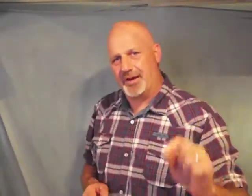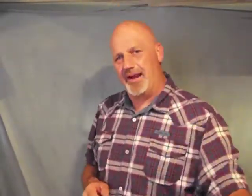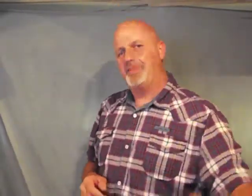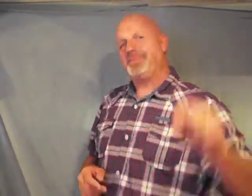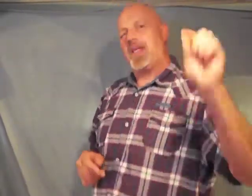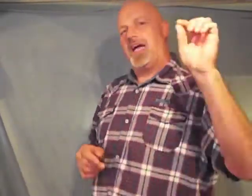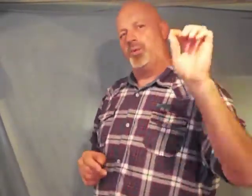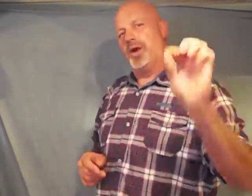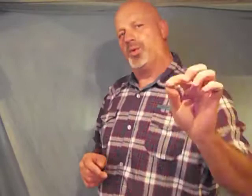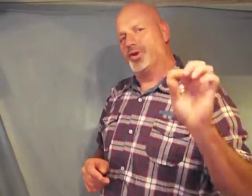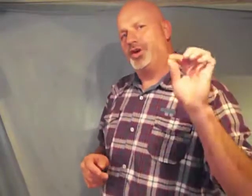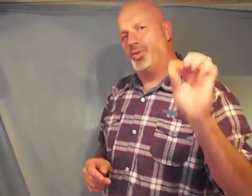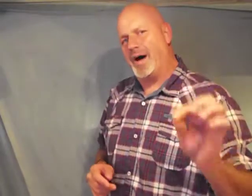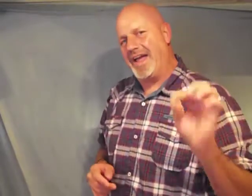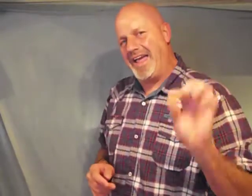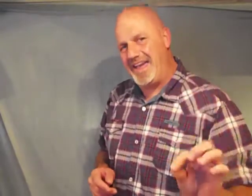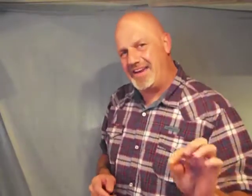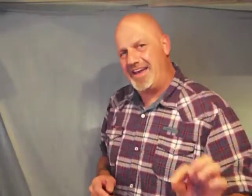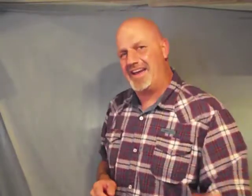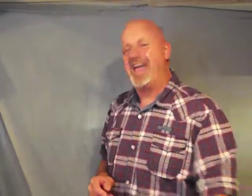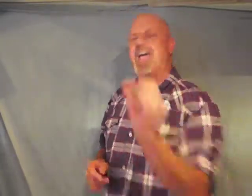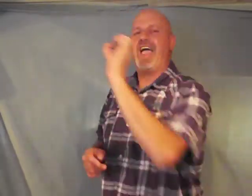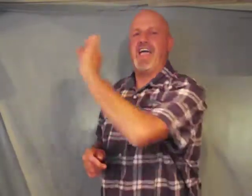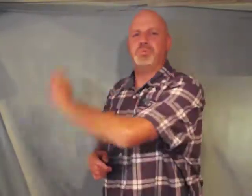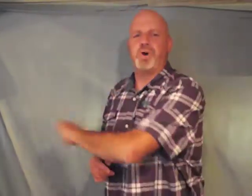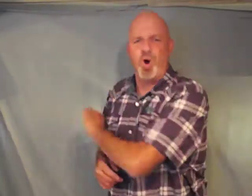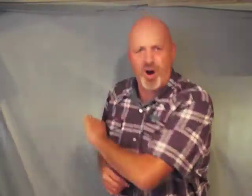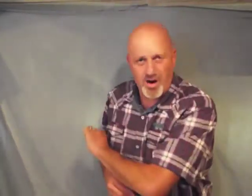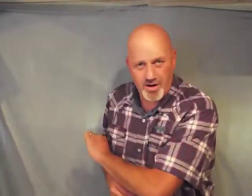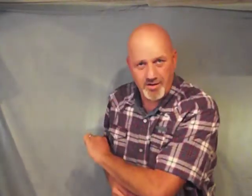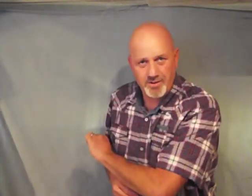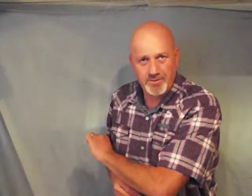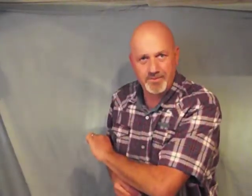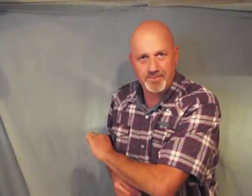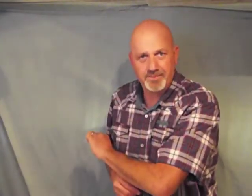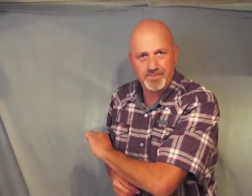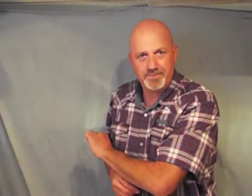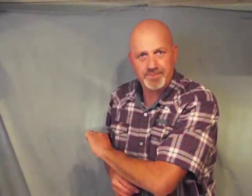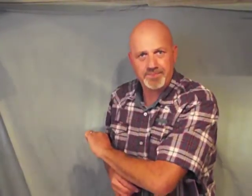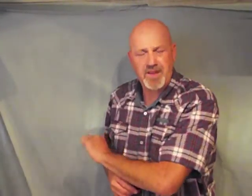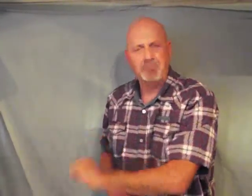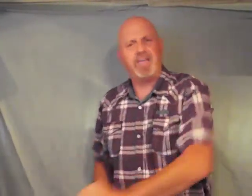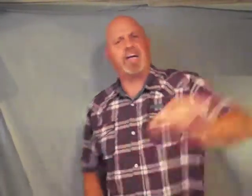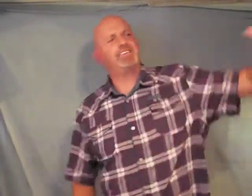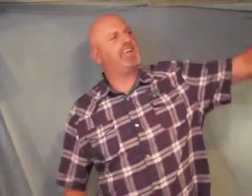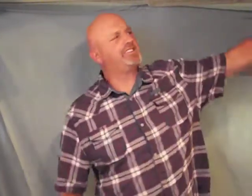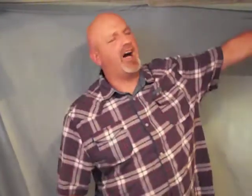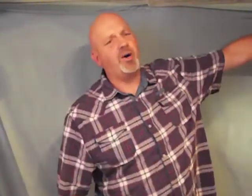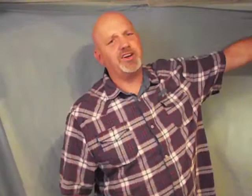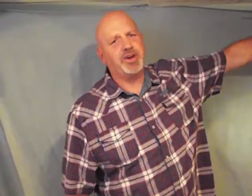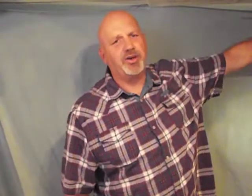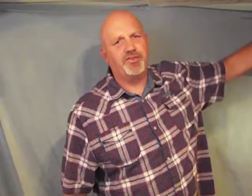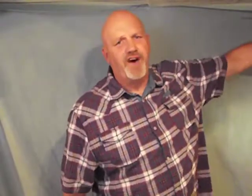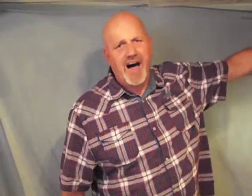and we will do what he did and more because he's going to the father